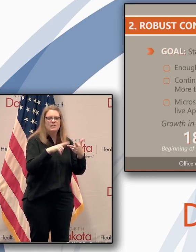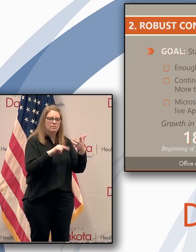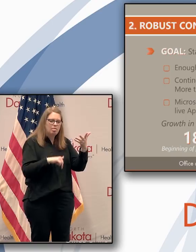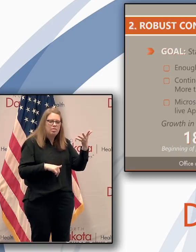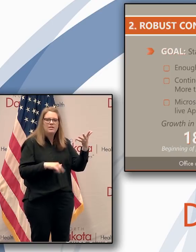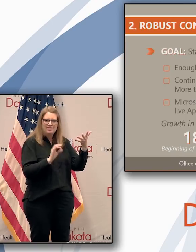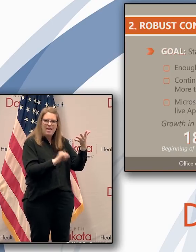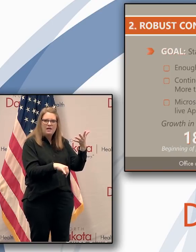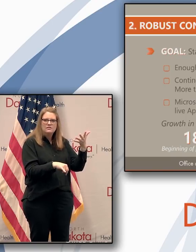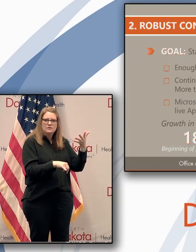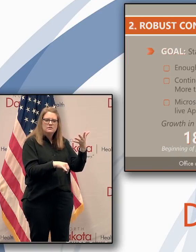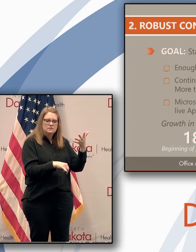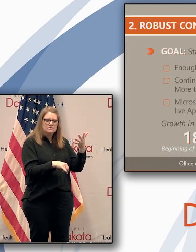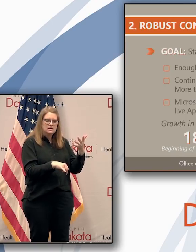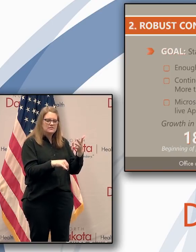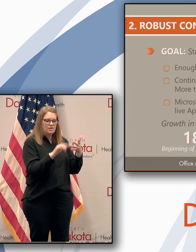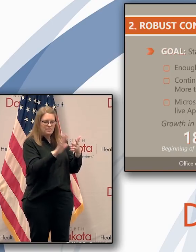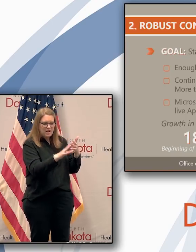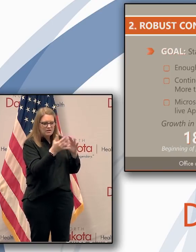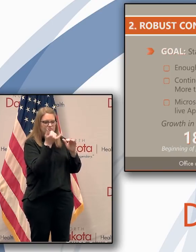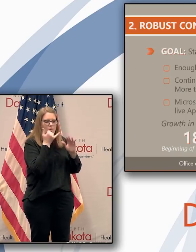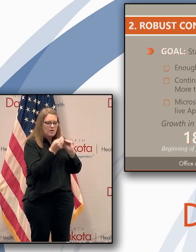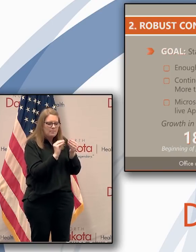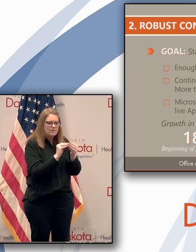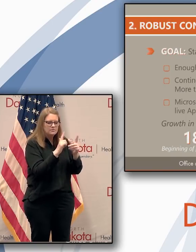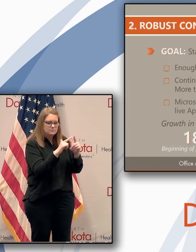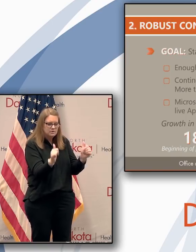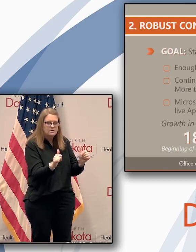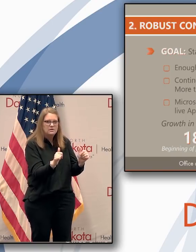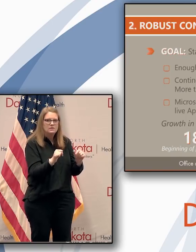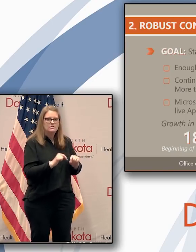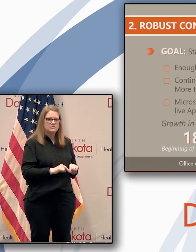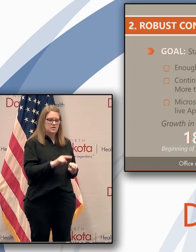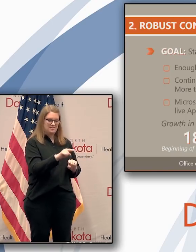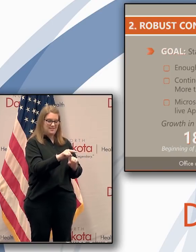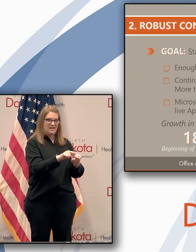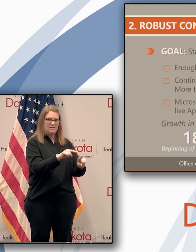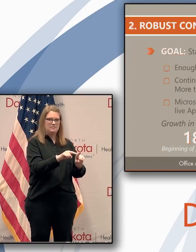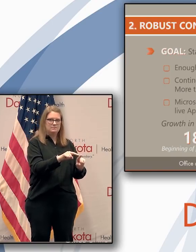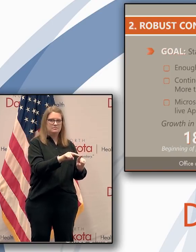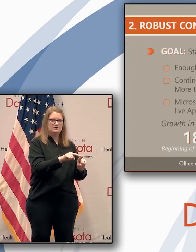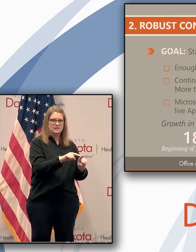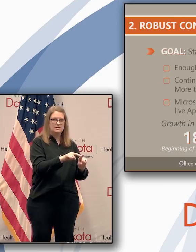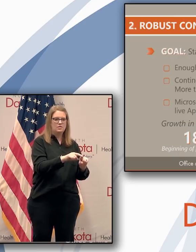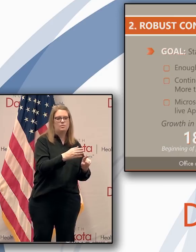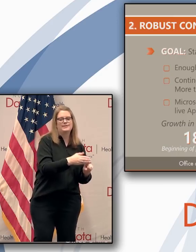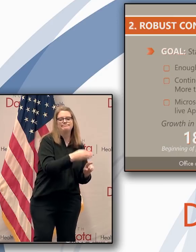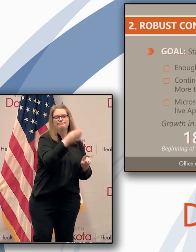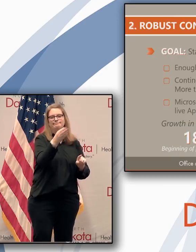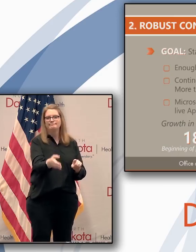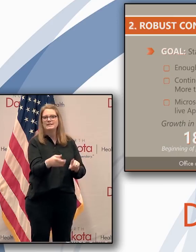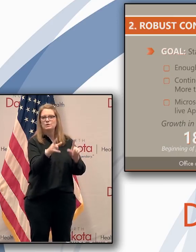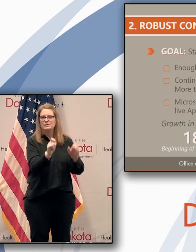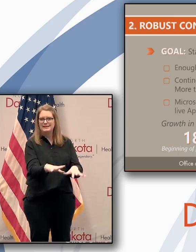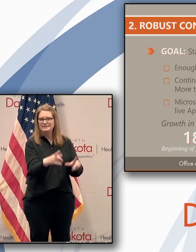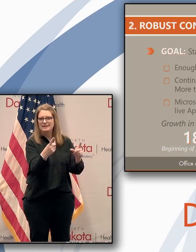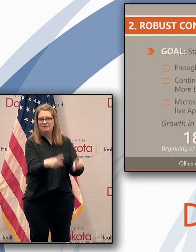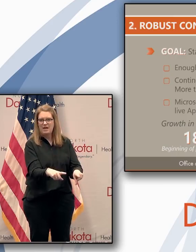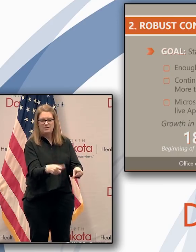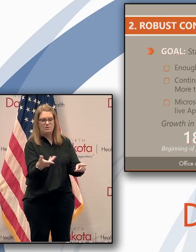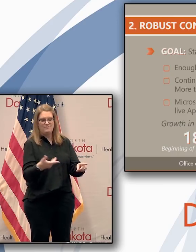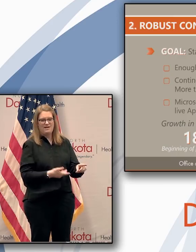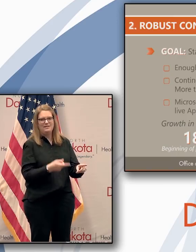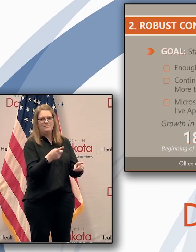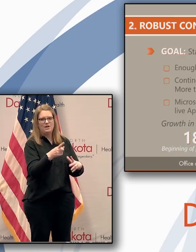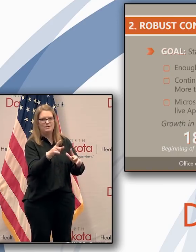and get their contact information and invite them to a near next up testing event, et cetera, to